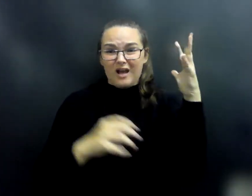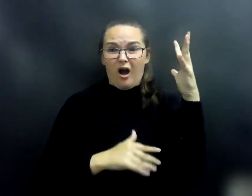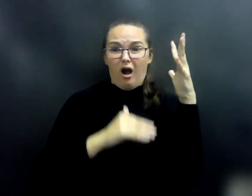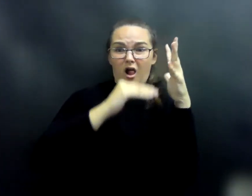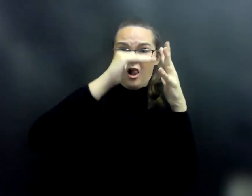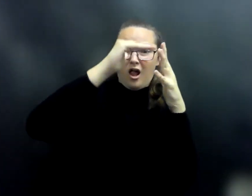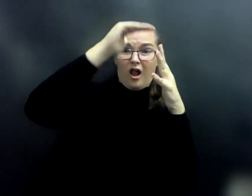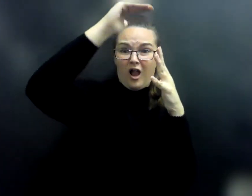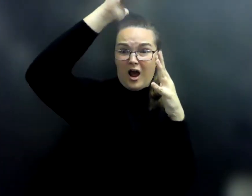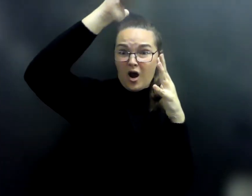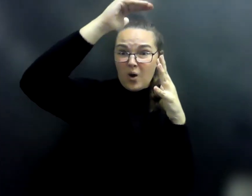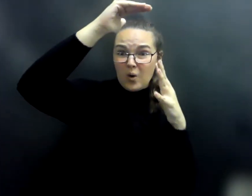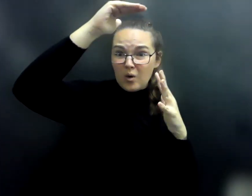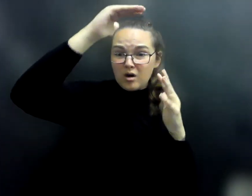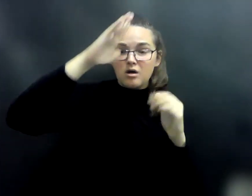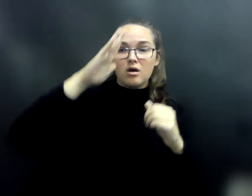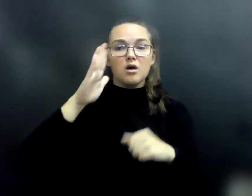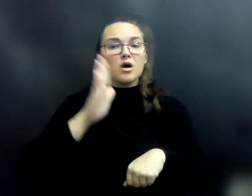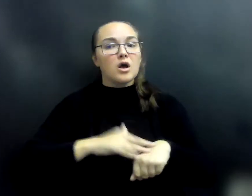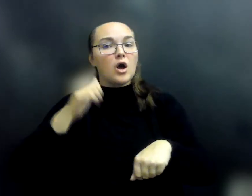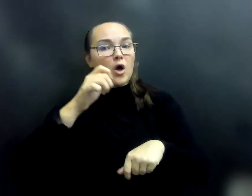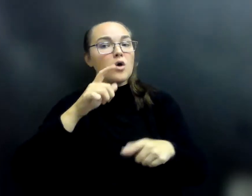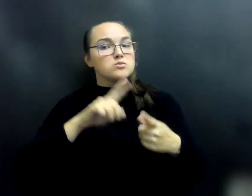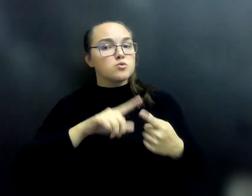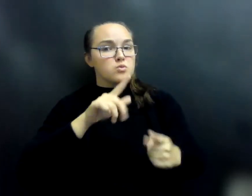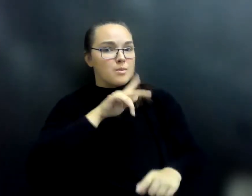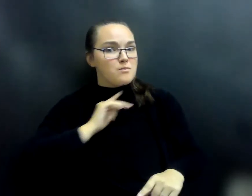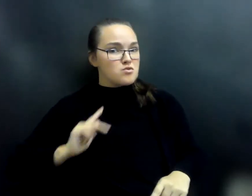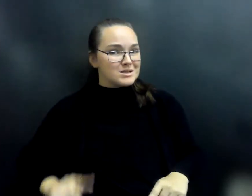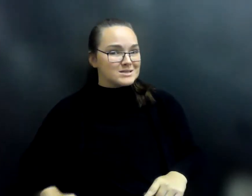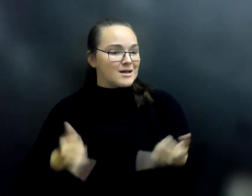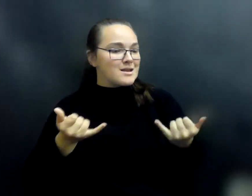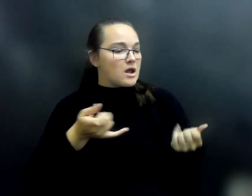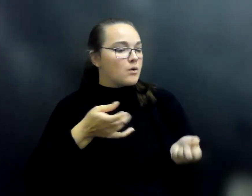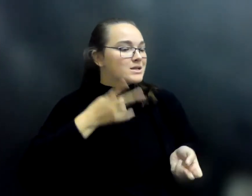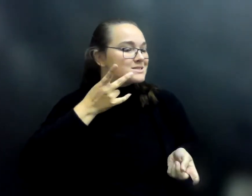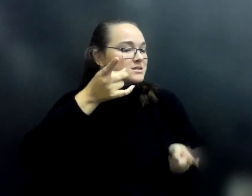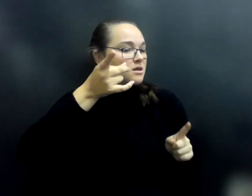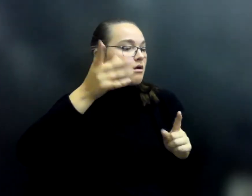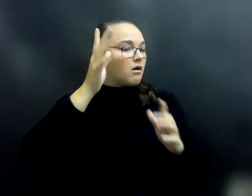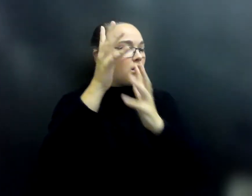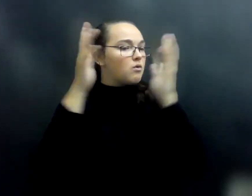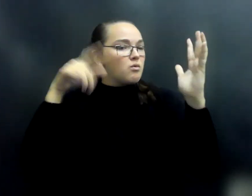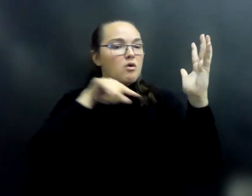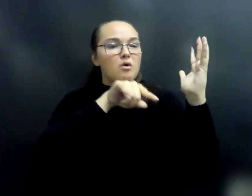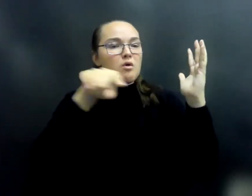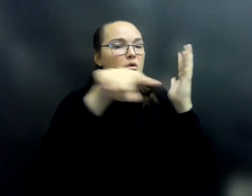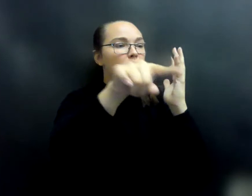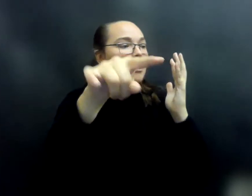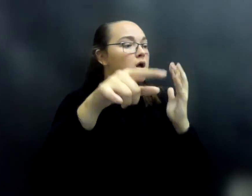He called down to the prince. Now, I can see the way out of the woods. If you let me go with you,